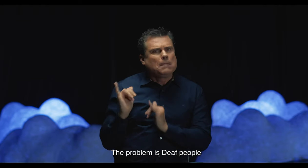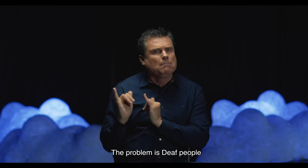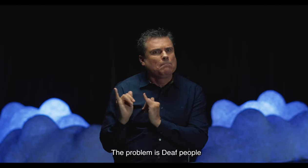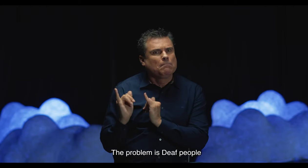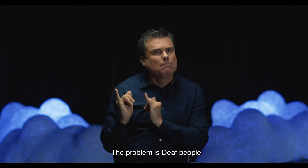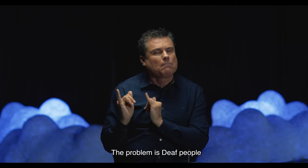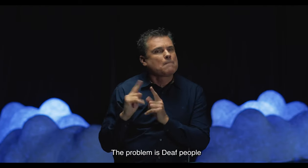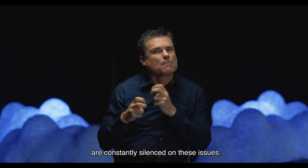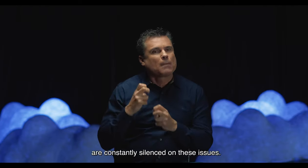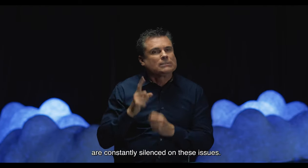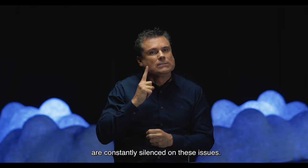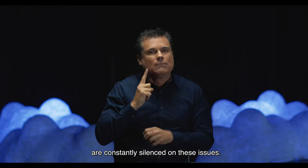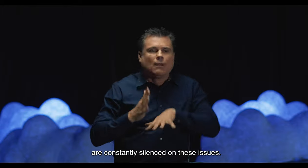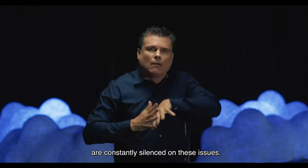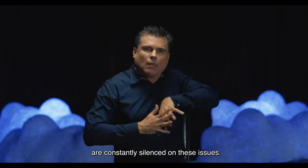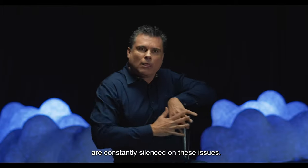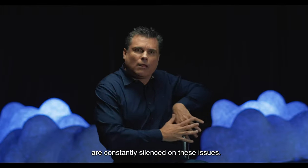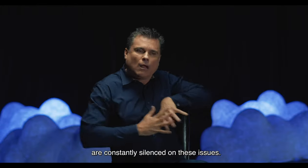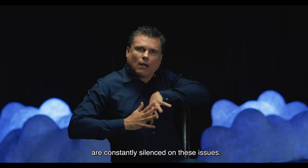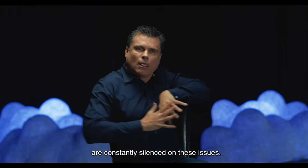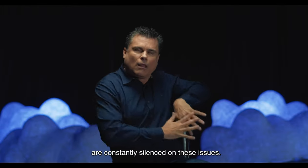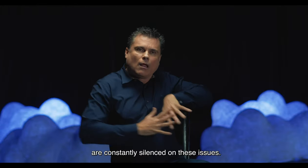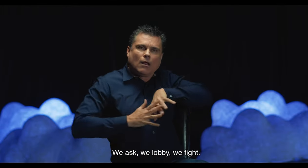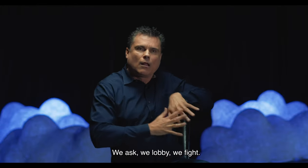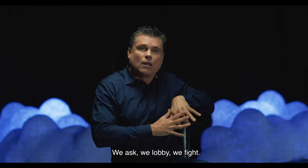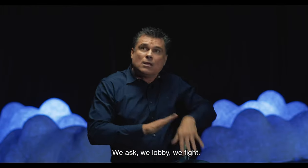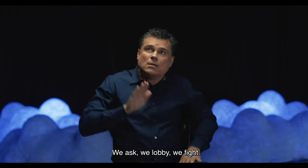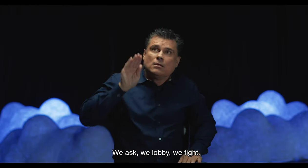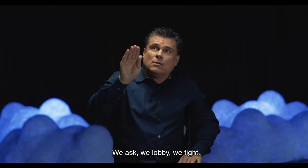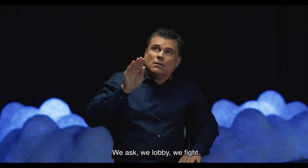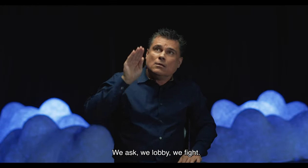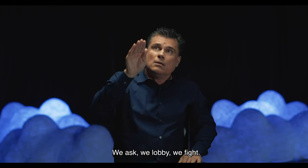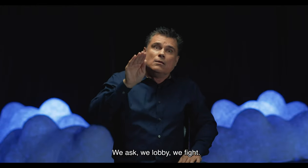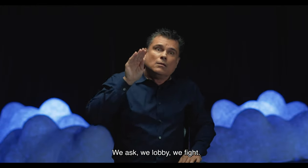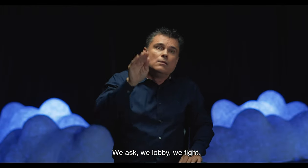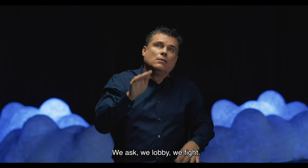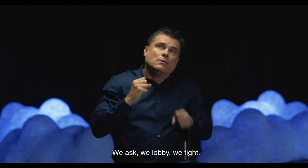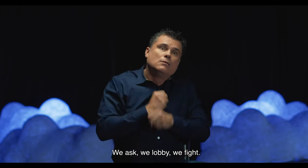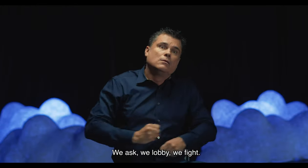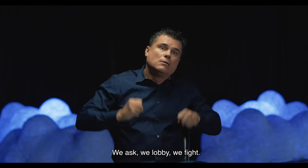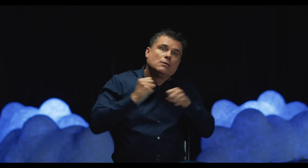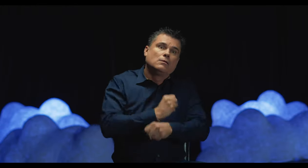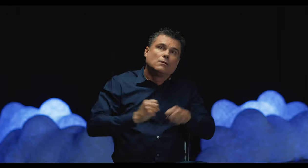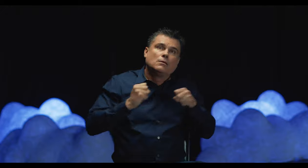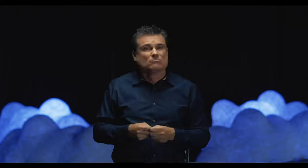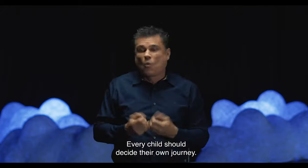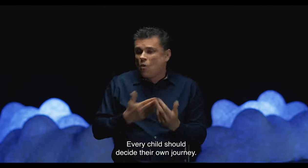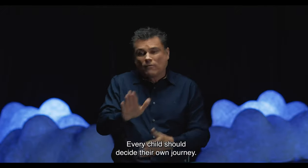problem is, deaf people are constantly silenced on these issues. We ask, we lobby, we fight.